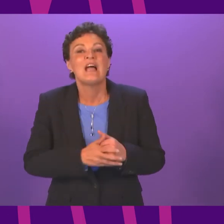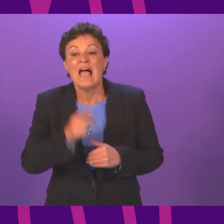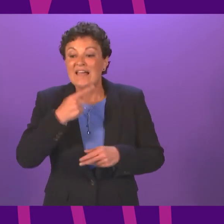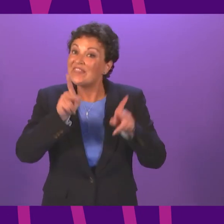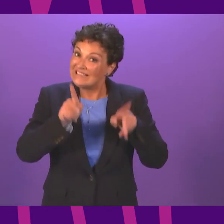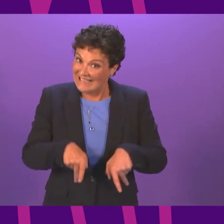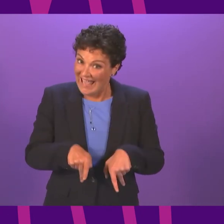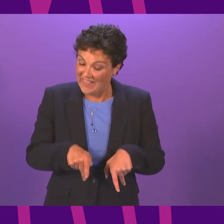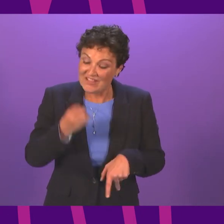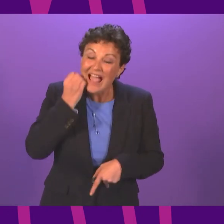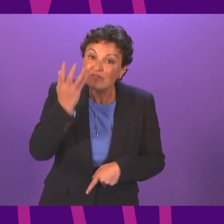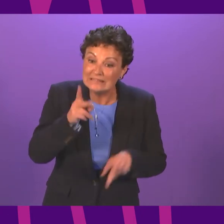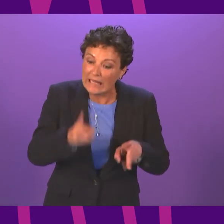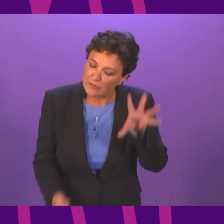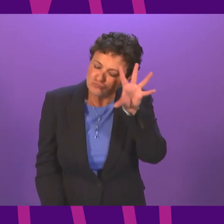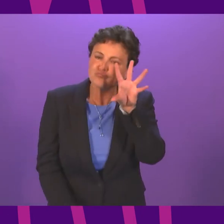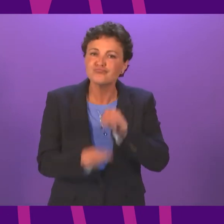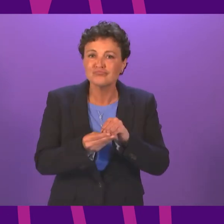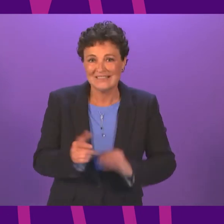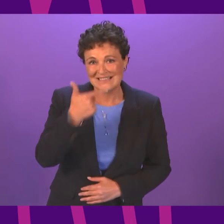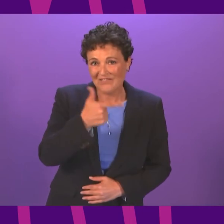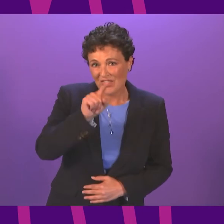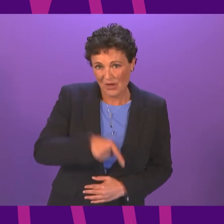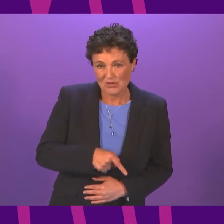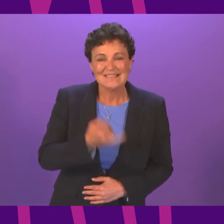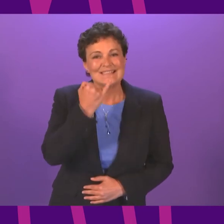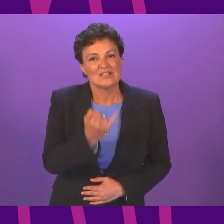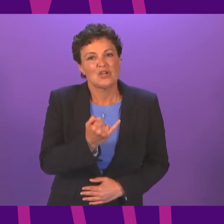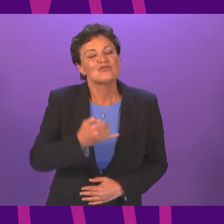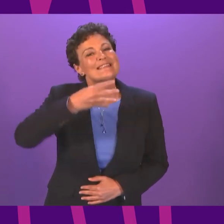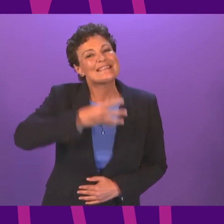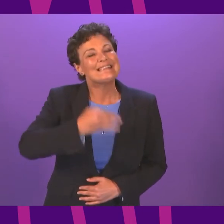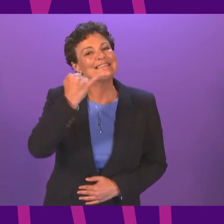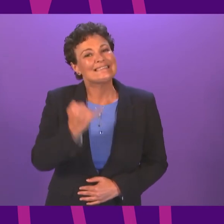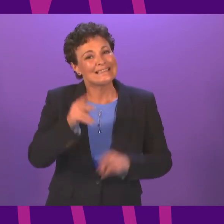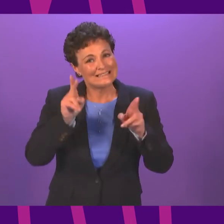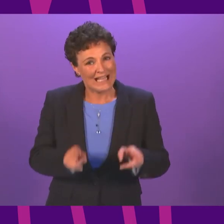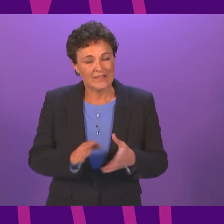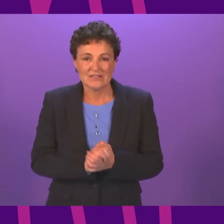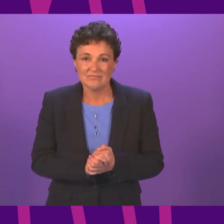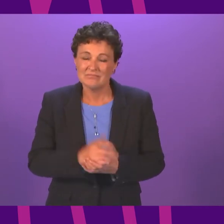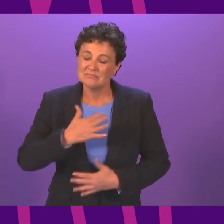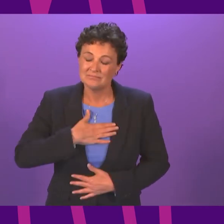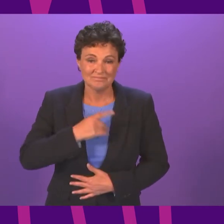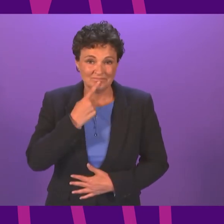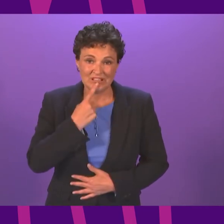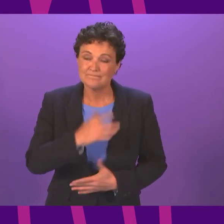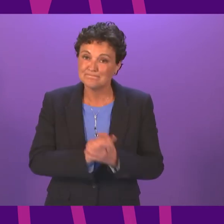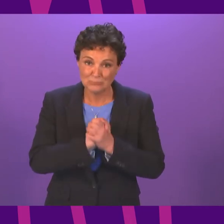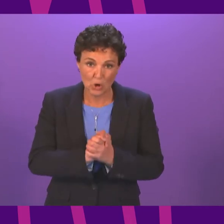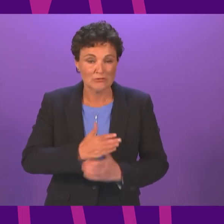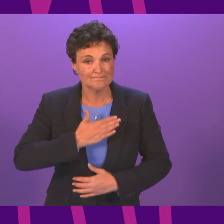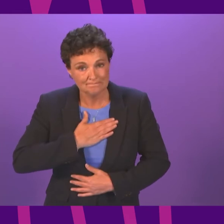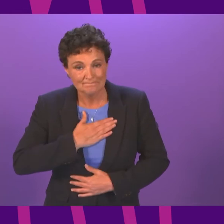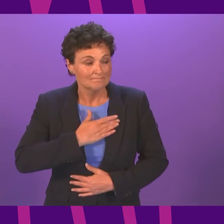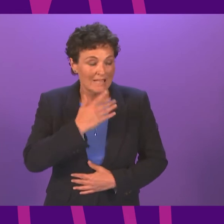deaths under this daily definition is now 7,696. And again, I say my condolences to those who have